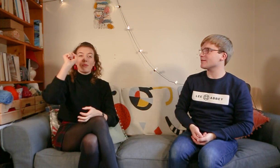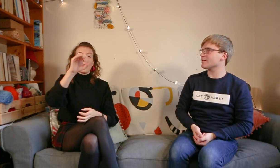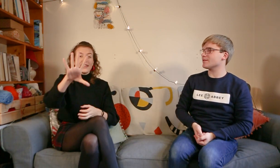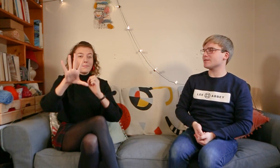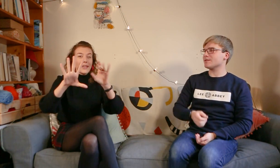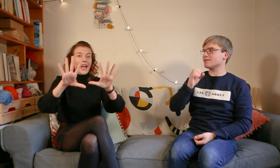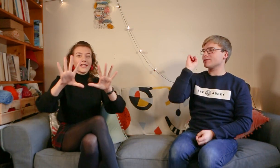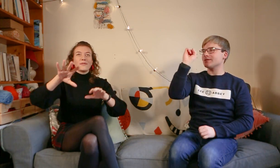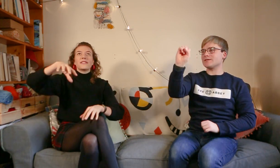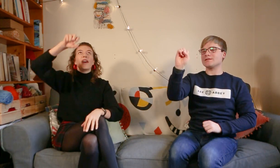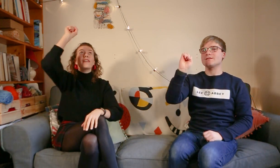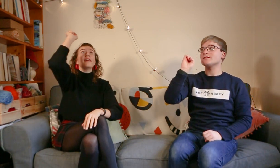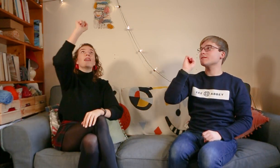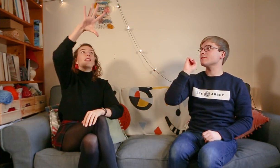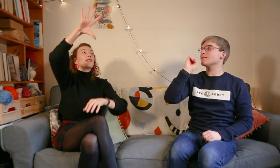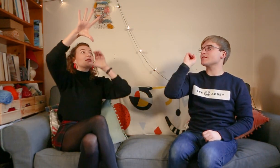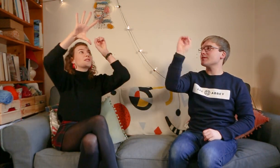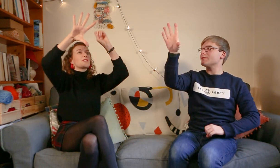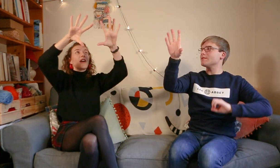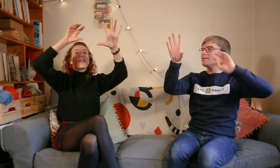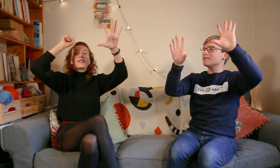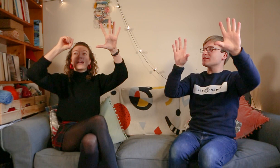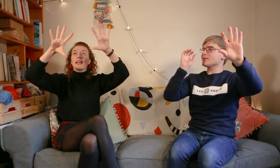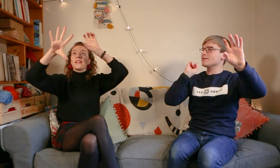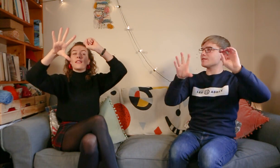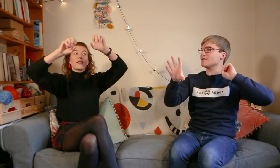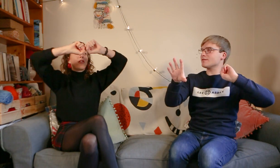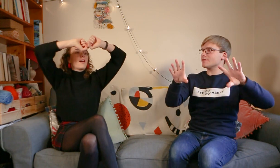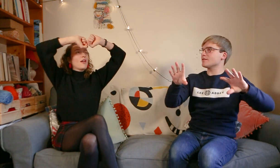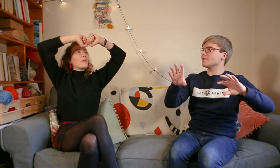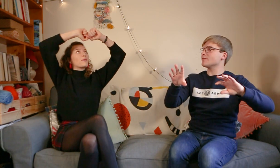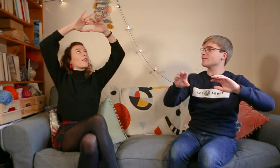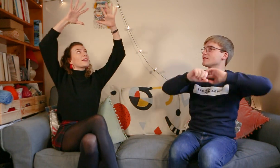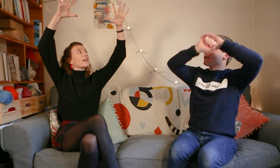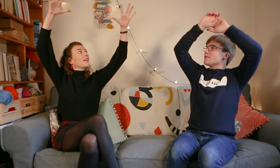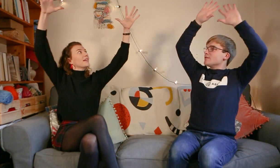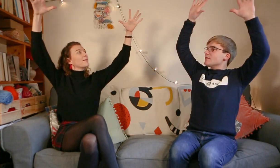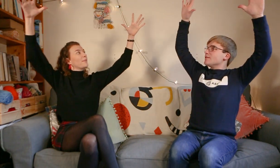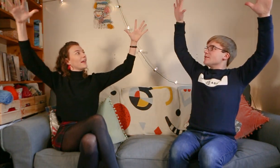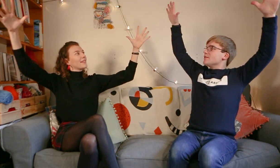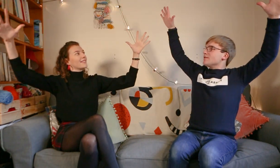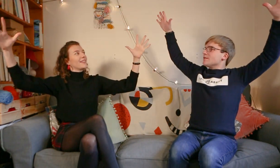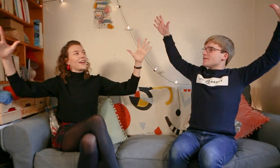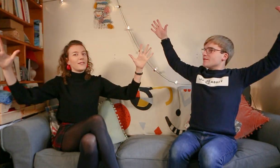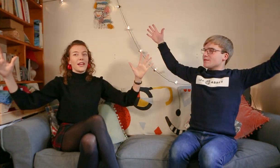Big hands for stars. The stars in the bright sky. Nice and big. Lovely.